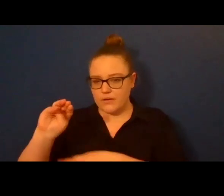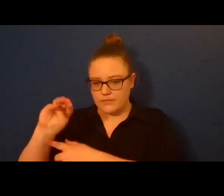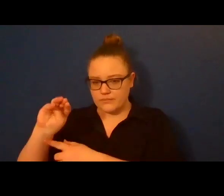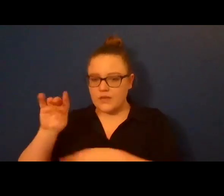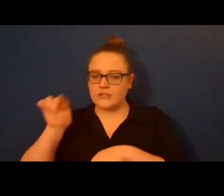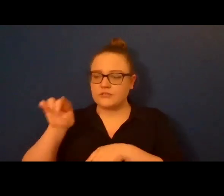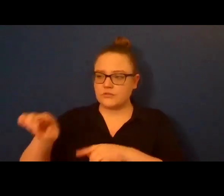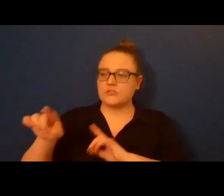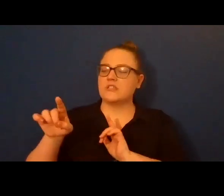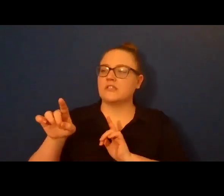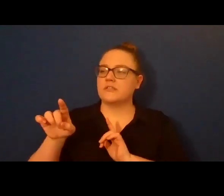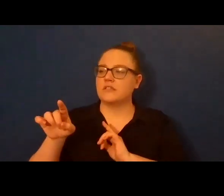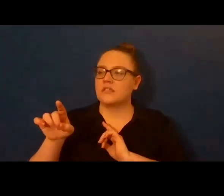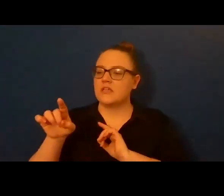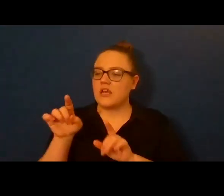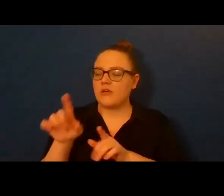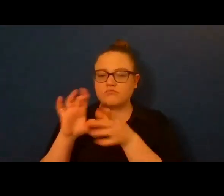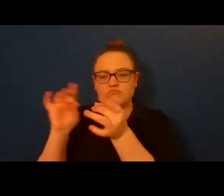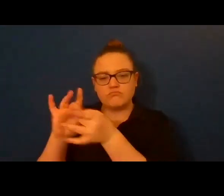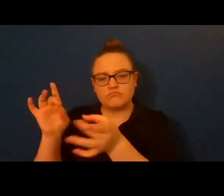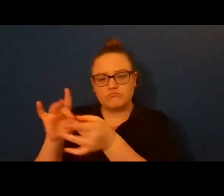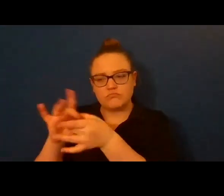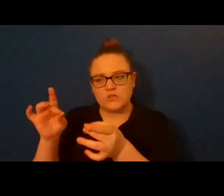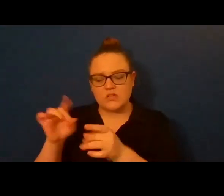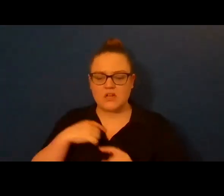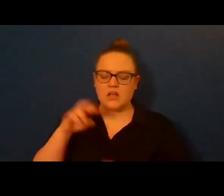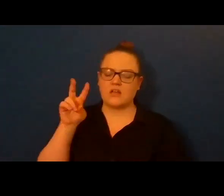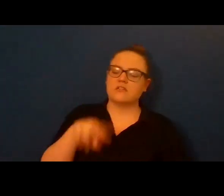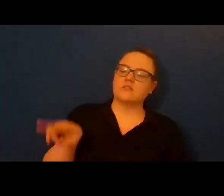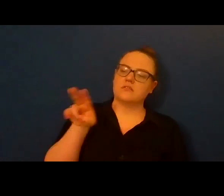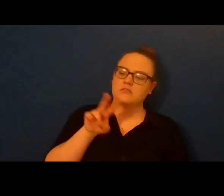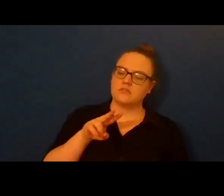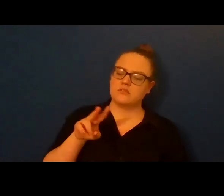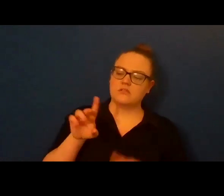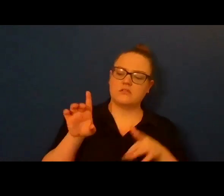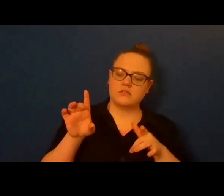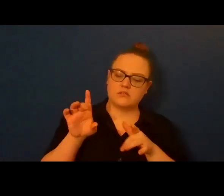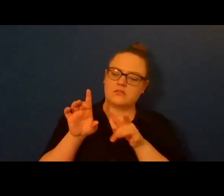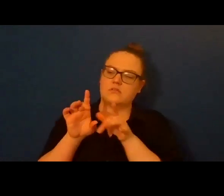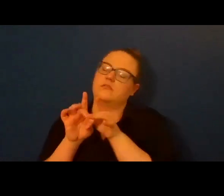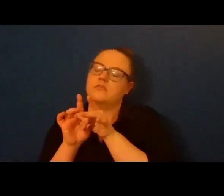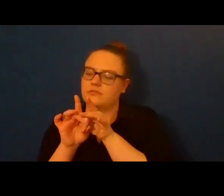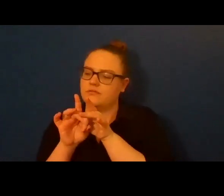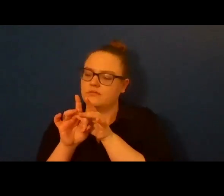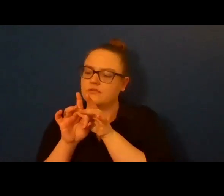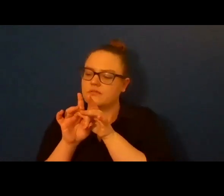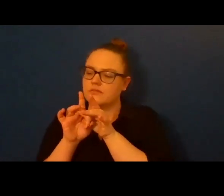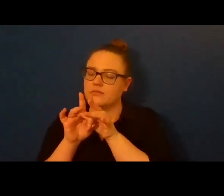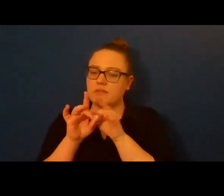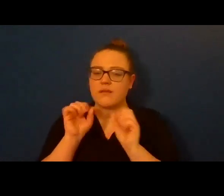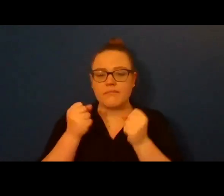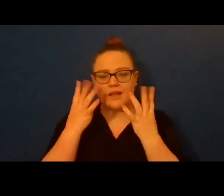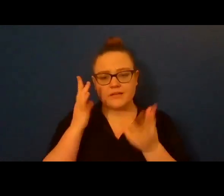words and talking just to me. With lots of things, say, having good health or a fit body,